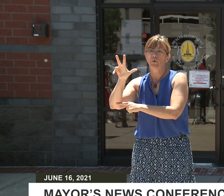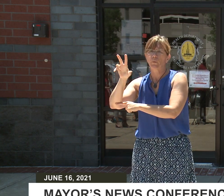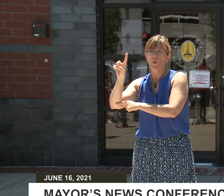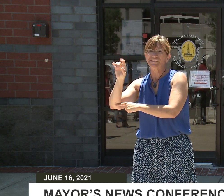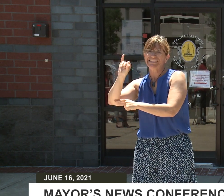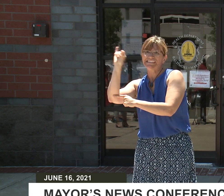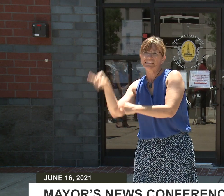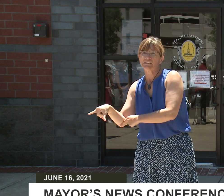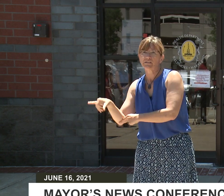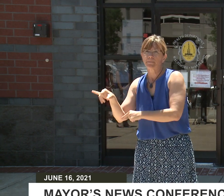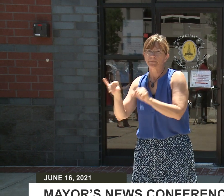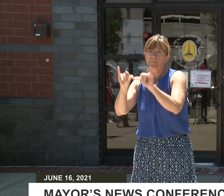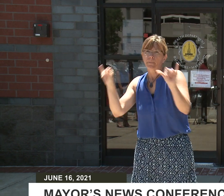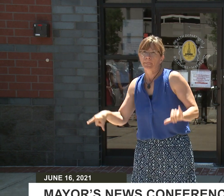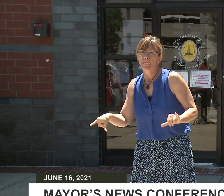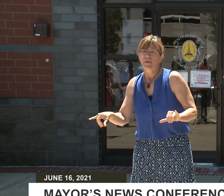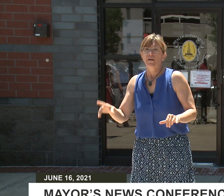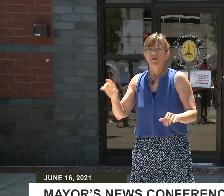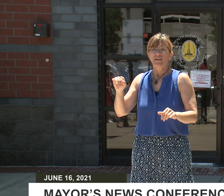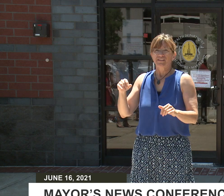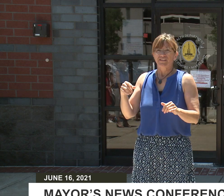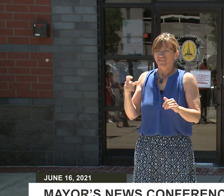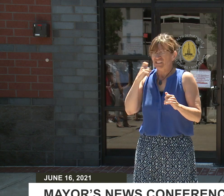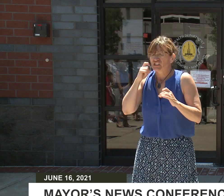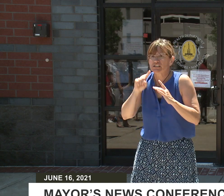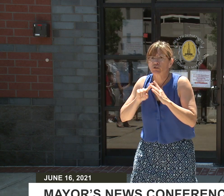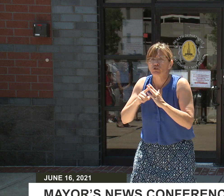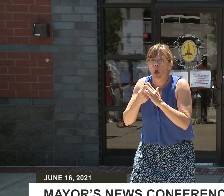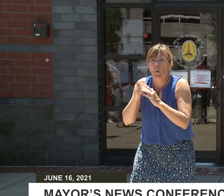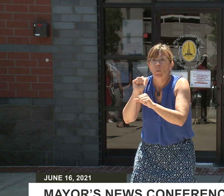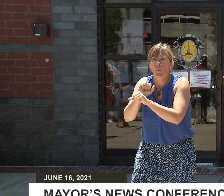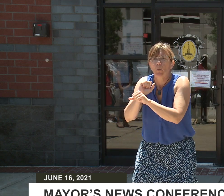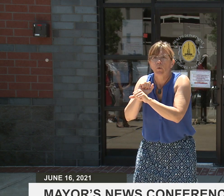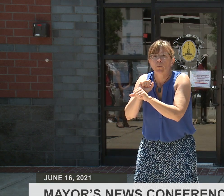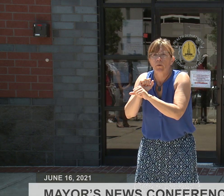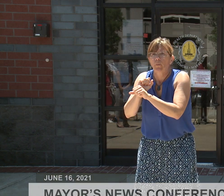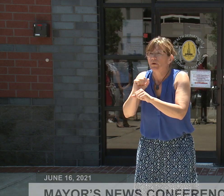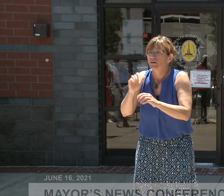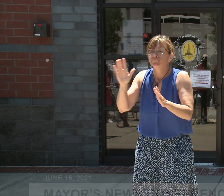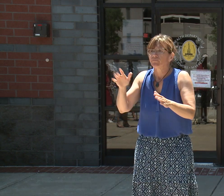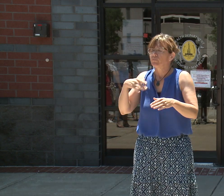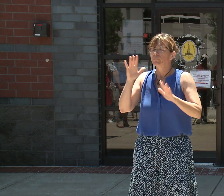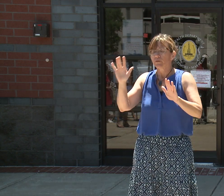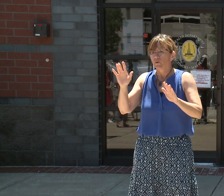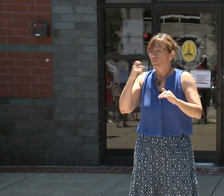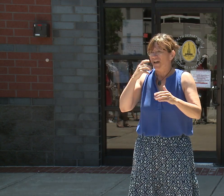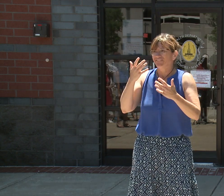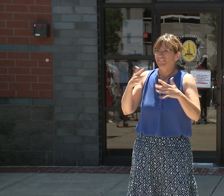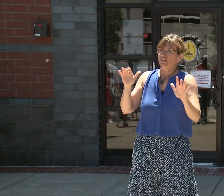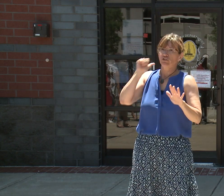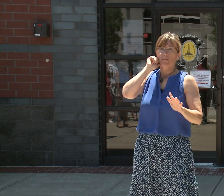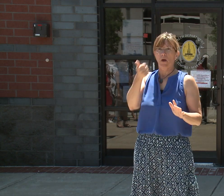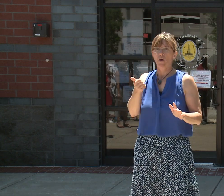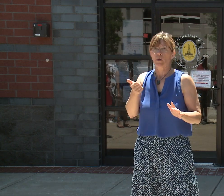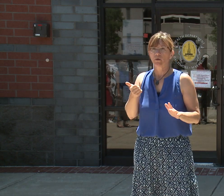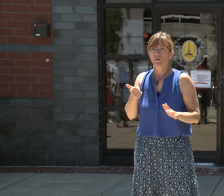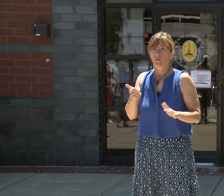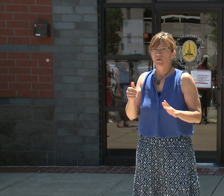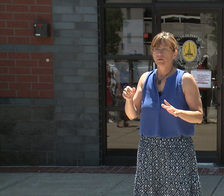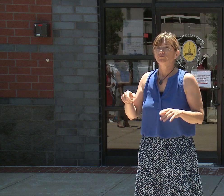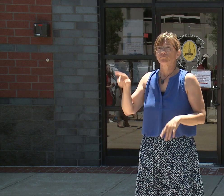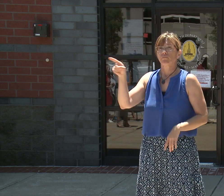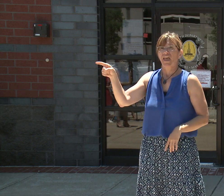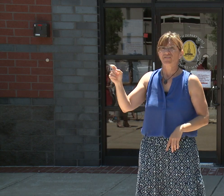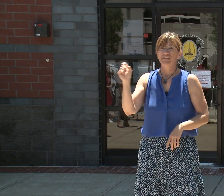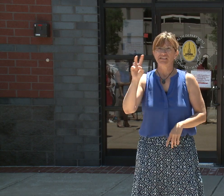that work is underway. It's not going to end today. It's not going to end tomorrow. Thank you. When it comes... had your question. Next question. I have another question. But we had, we